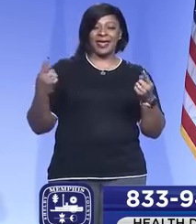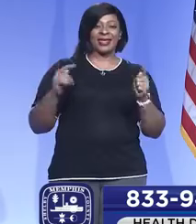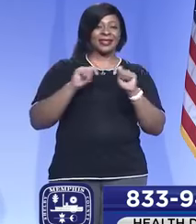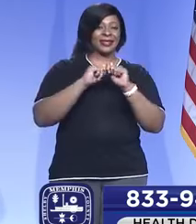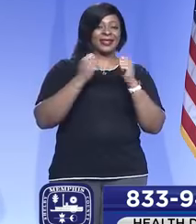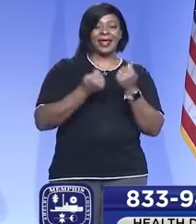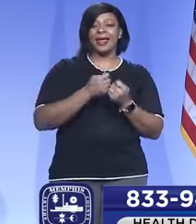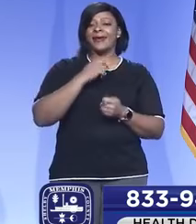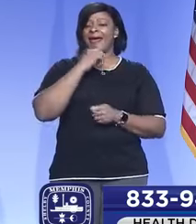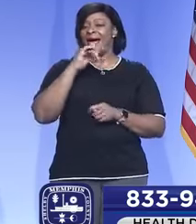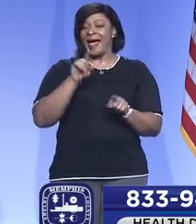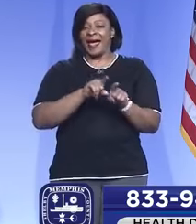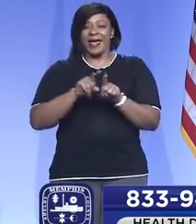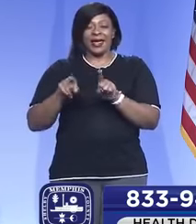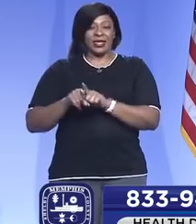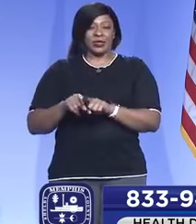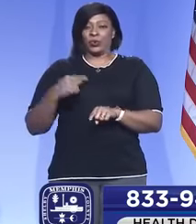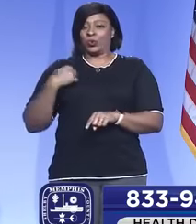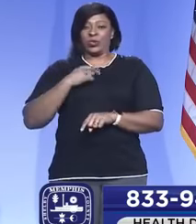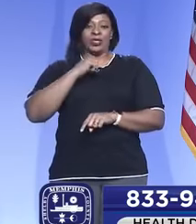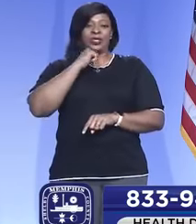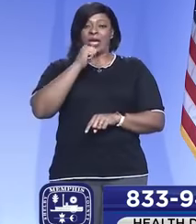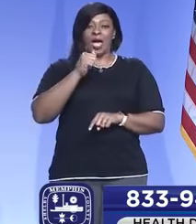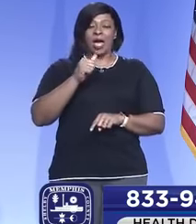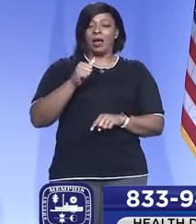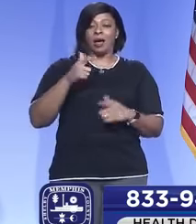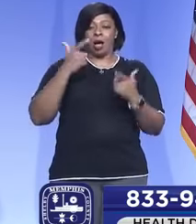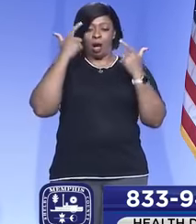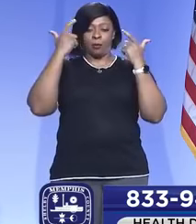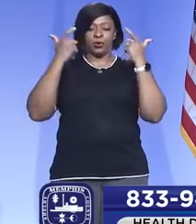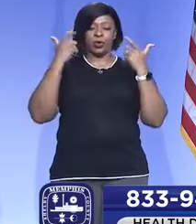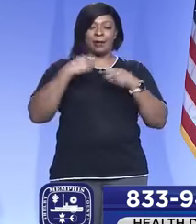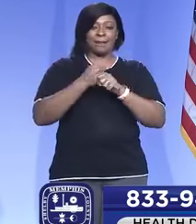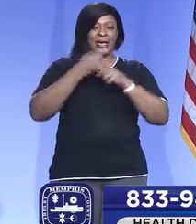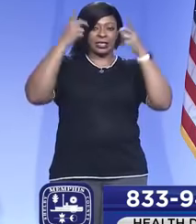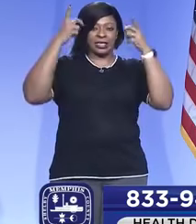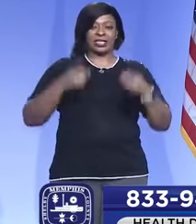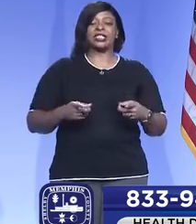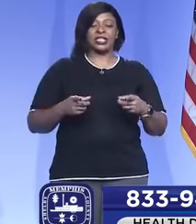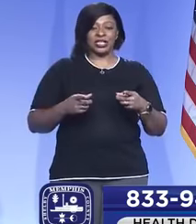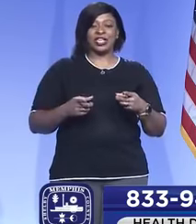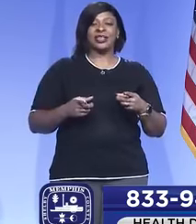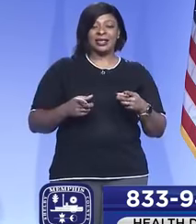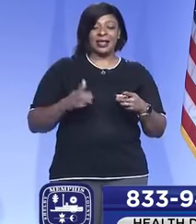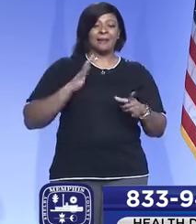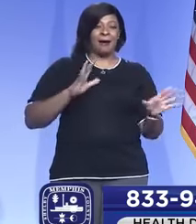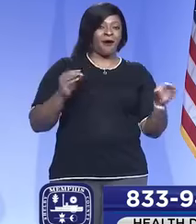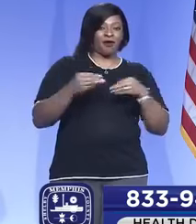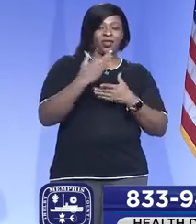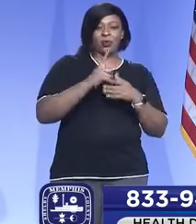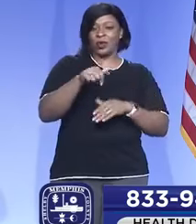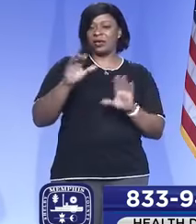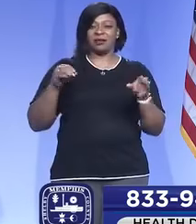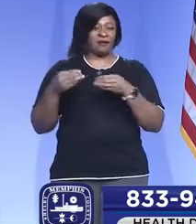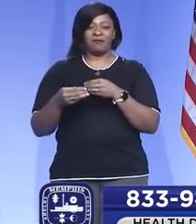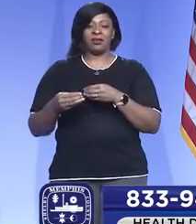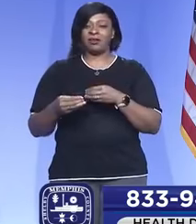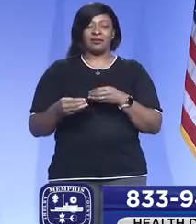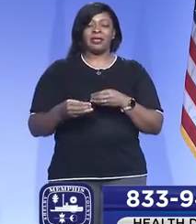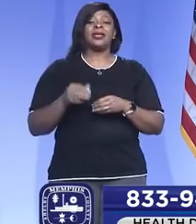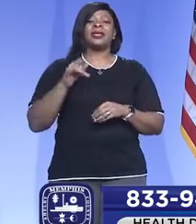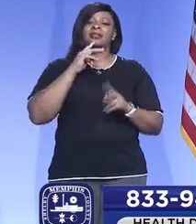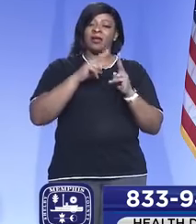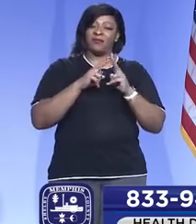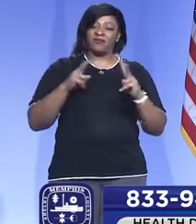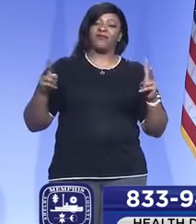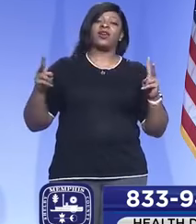team and not as, as I've said before, we don't arbitrarily make up decisions in my office or someone else's office. It has been a